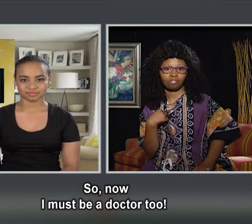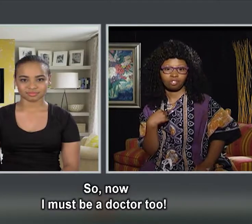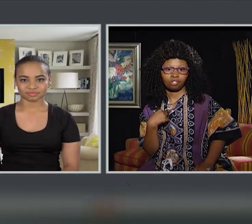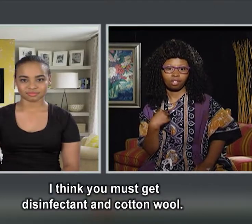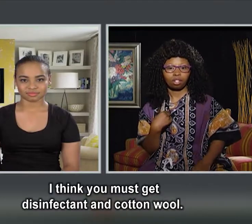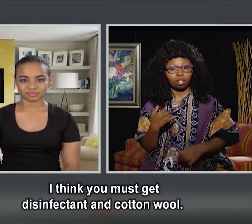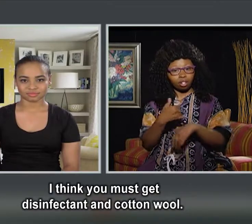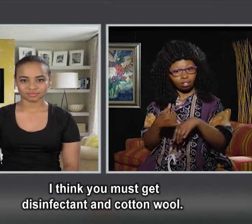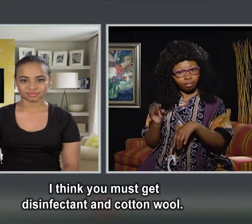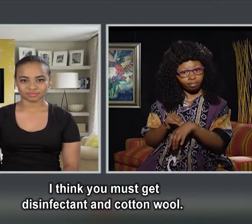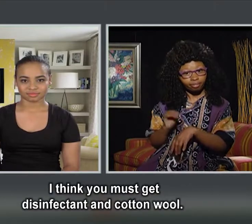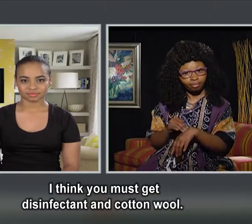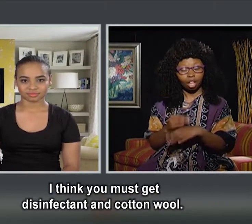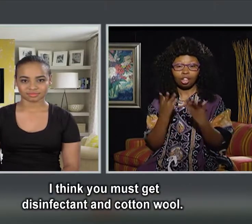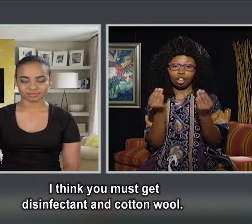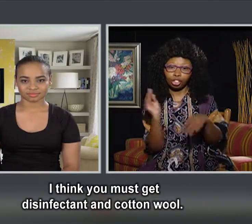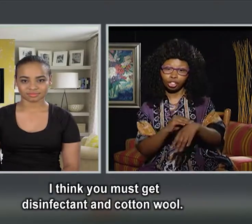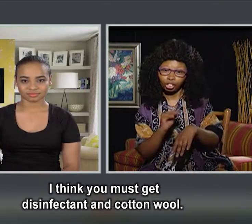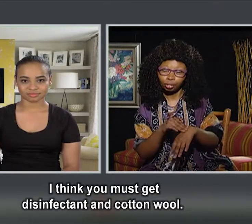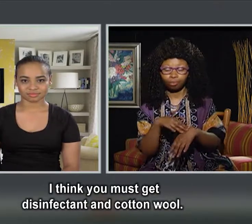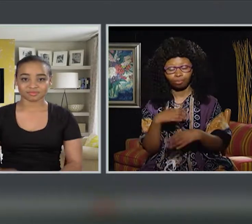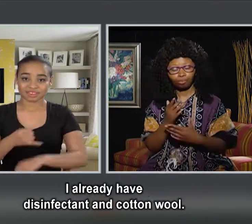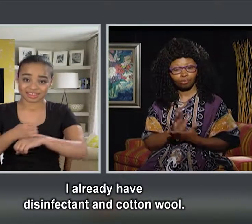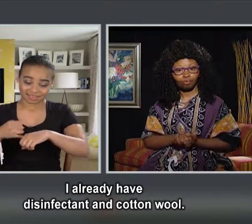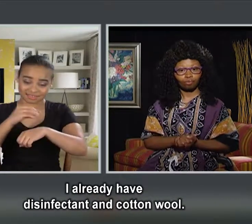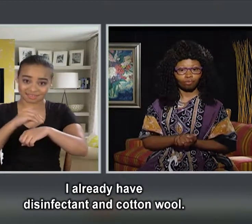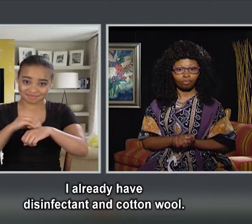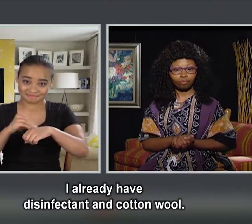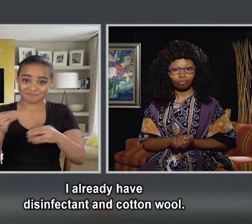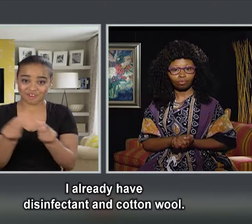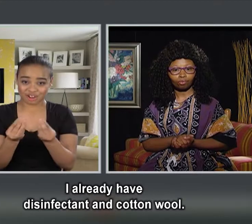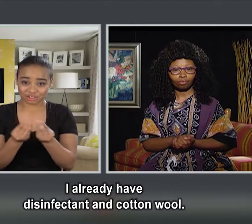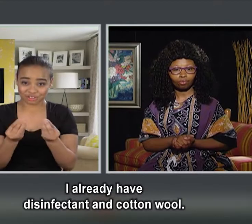I think you must get disinfectant in cotton wool. I already have disinfectant in cotton wool.